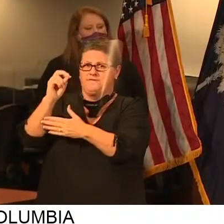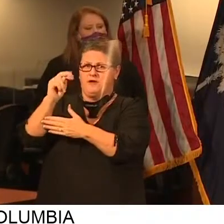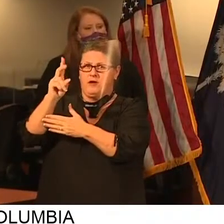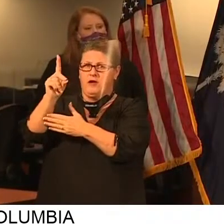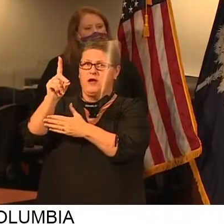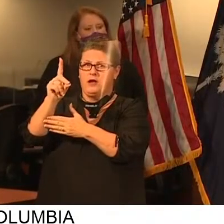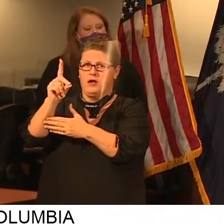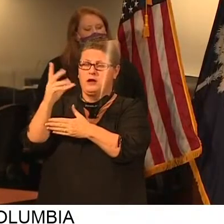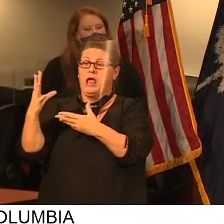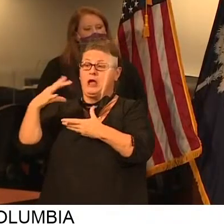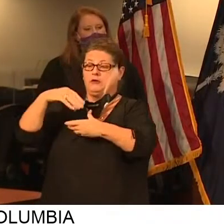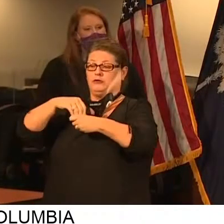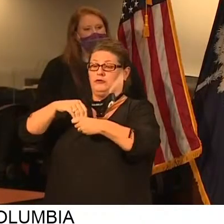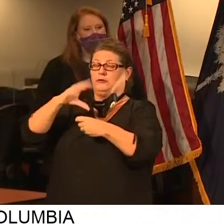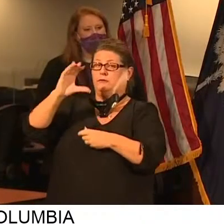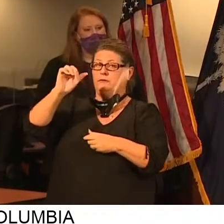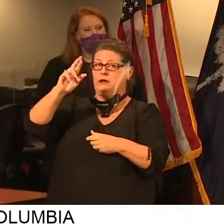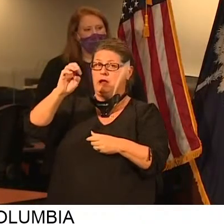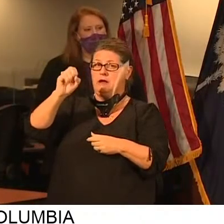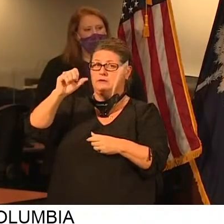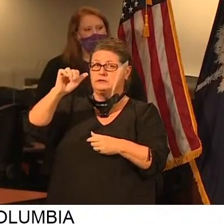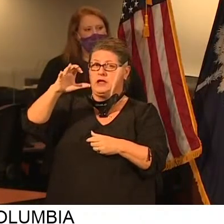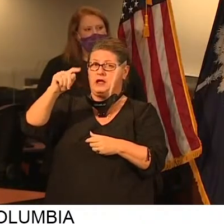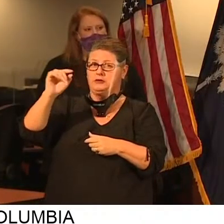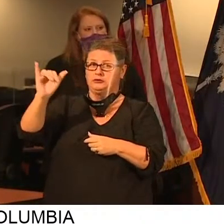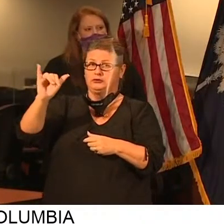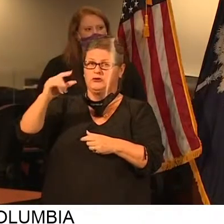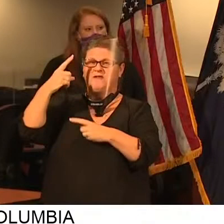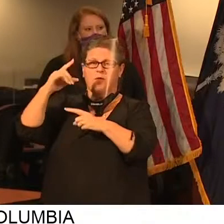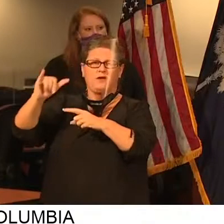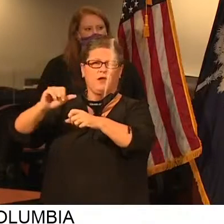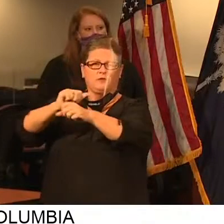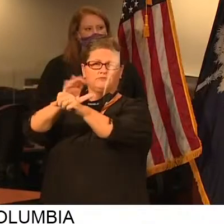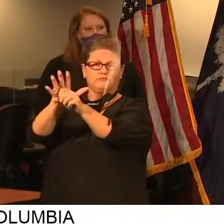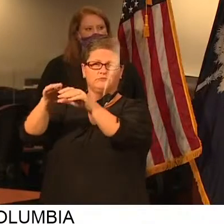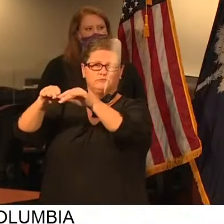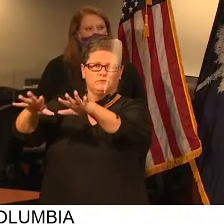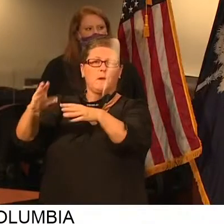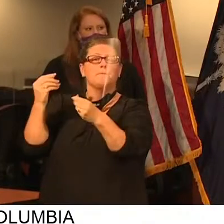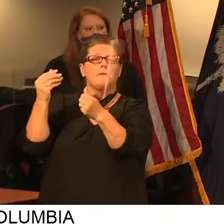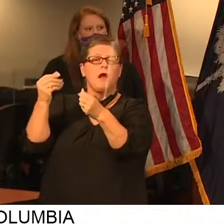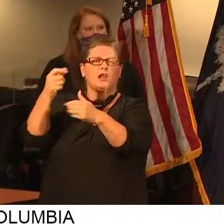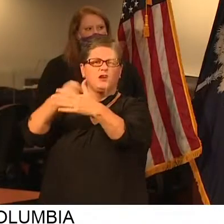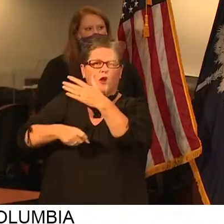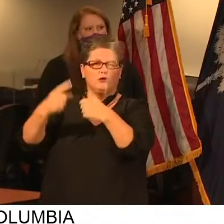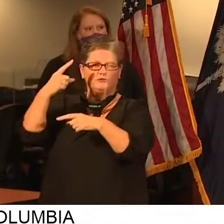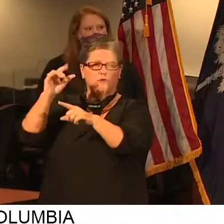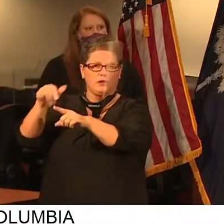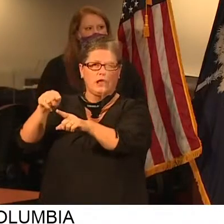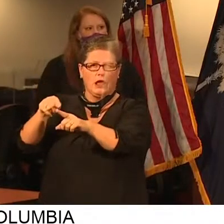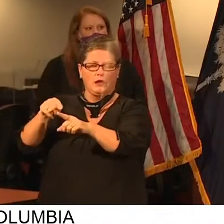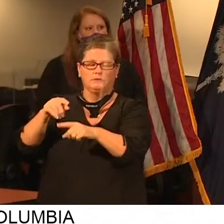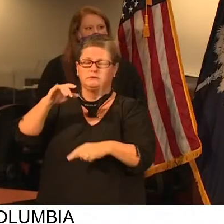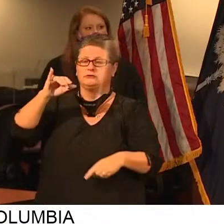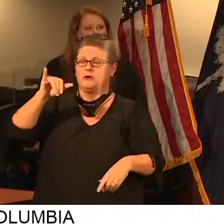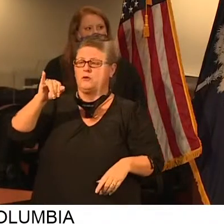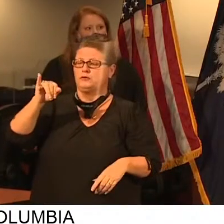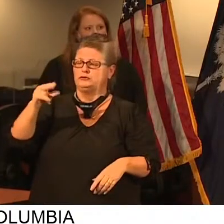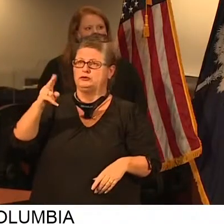the CARES Act for the reimbursement of South Carolina COVID-19-related expenses. On June the